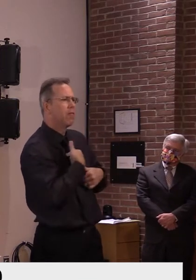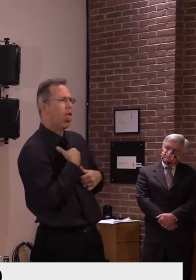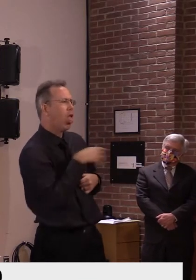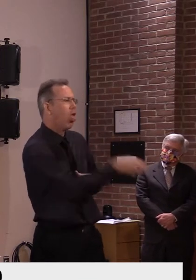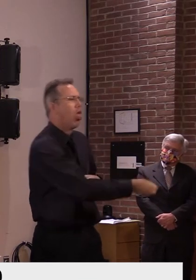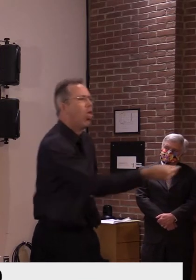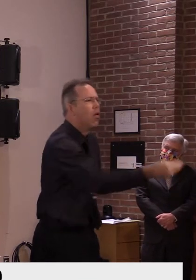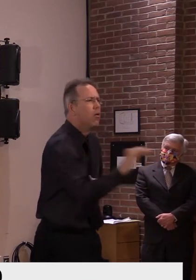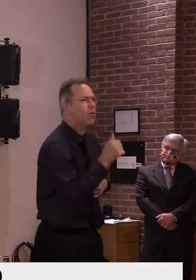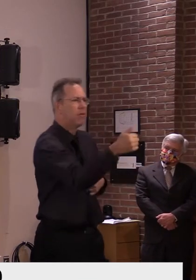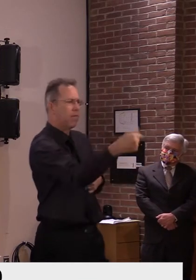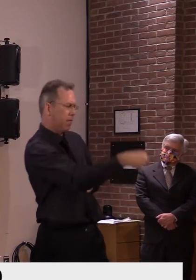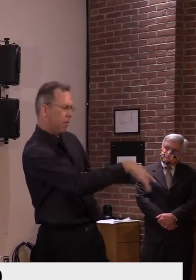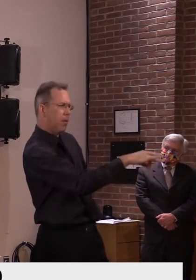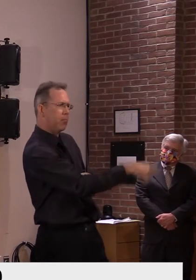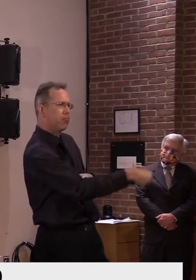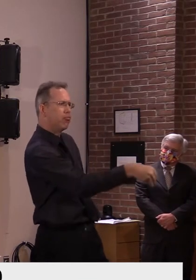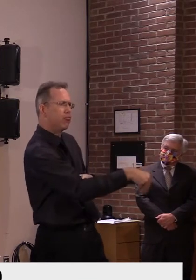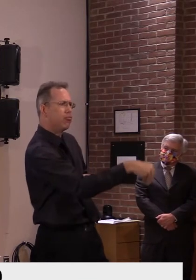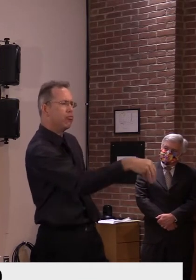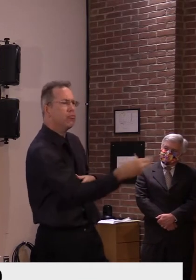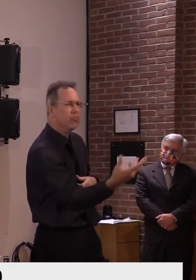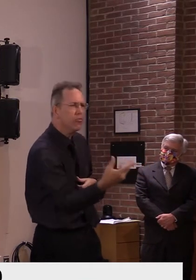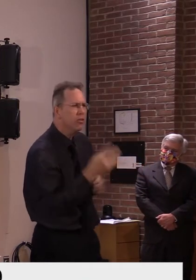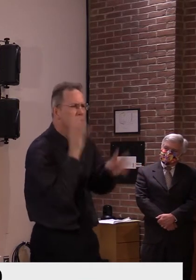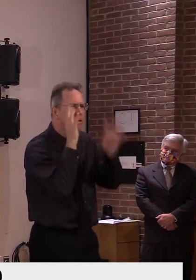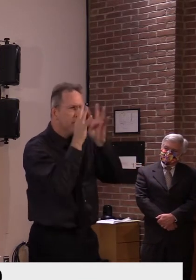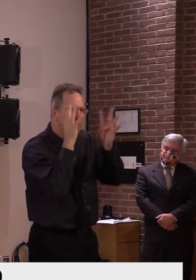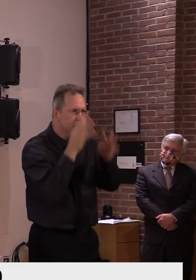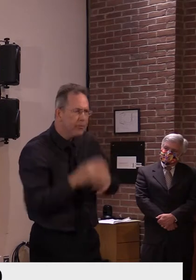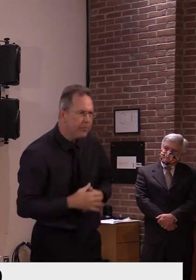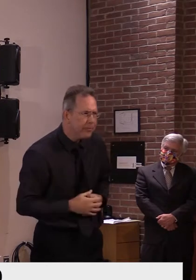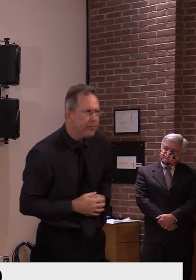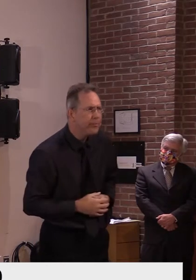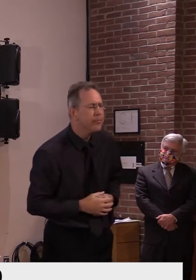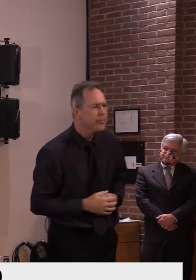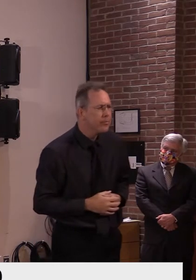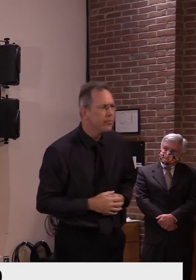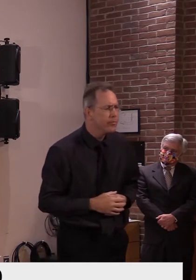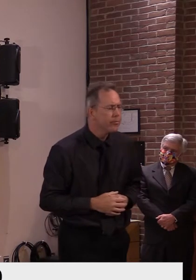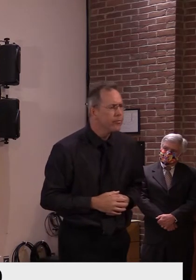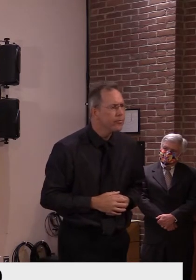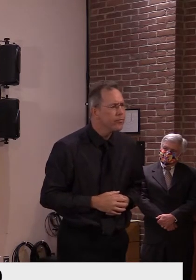without having a very close face-to-face transaction, if you will.